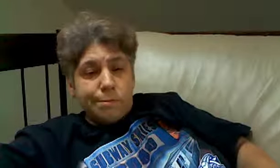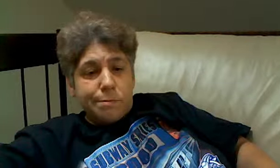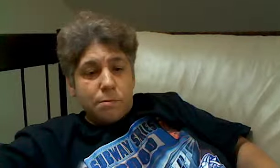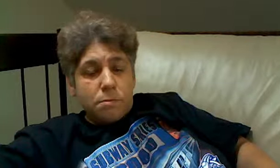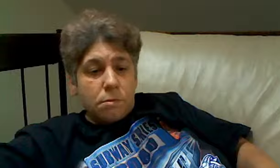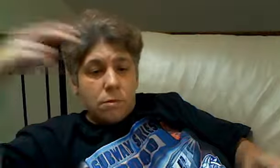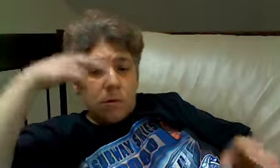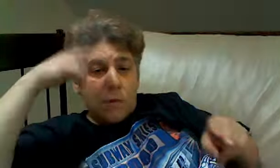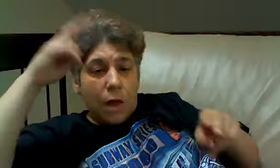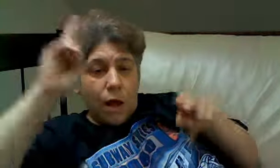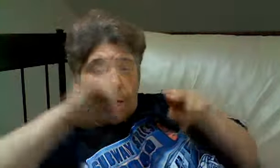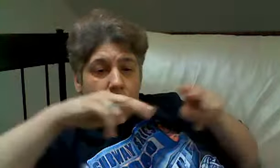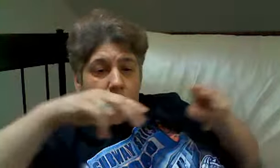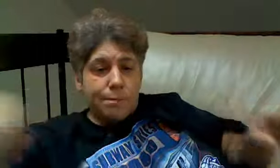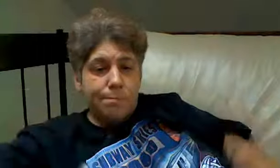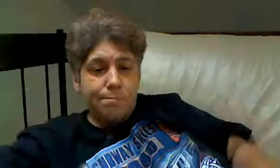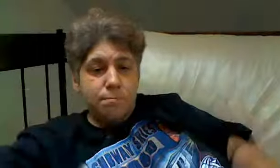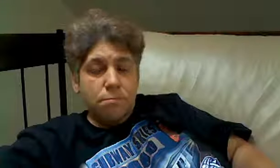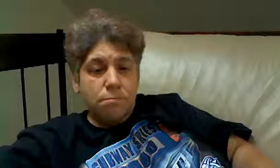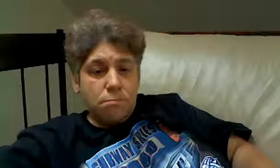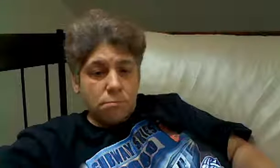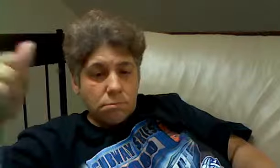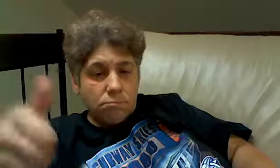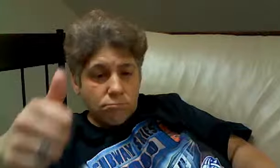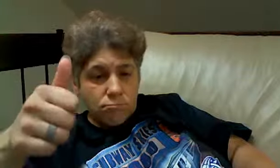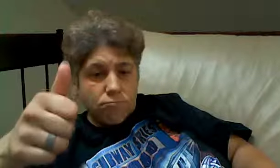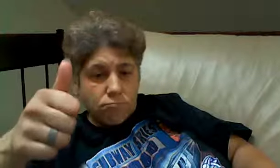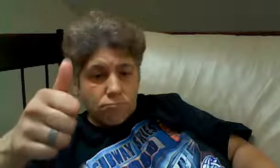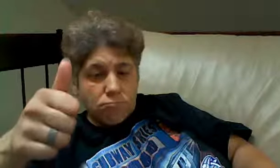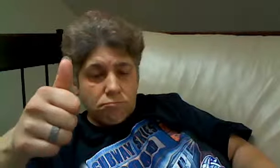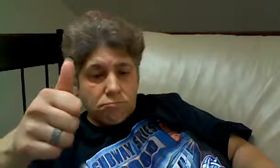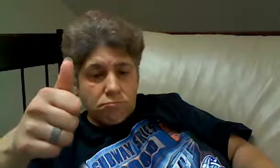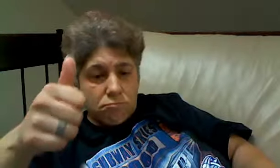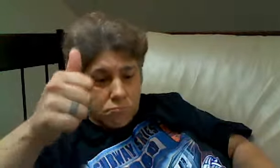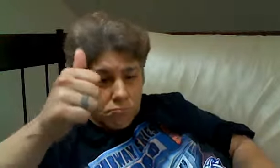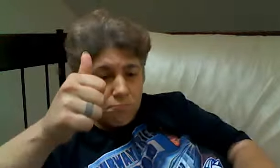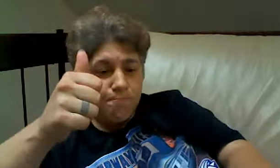Oh, my grandpa. This is my father. This is my mom. I've been standing for my own. And you.